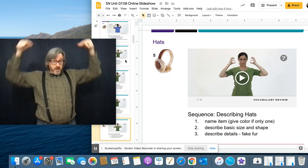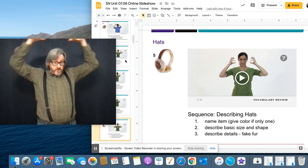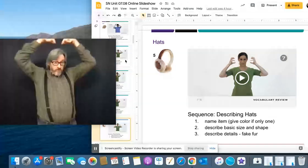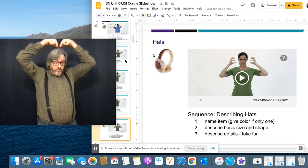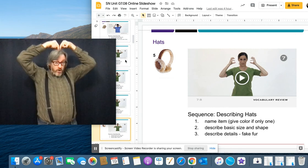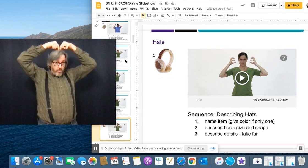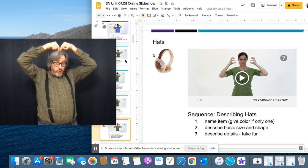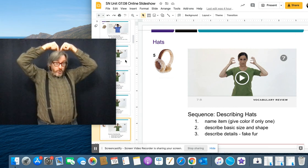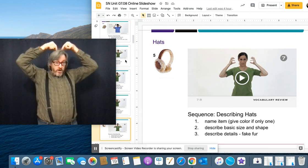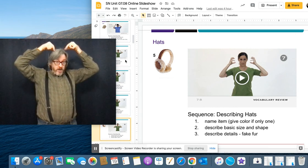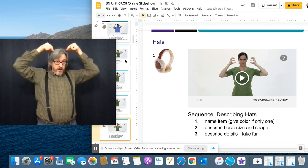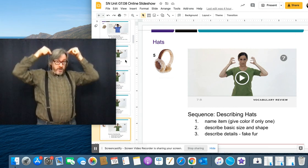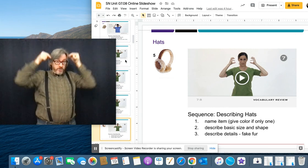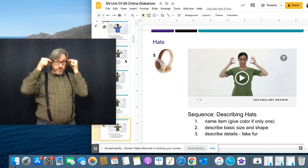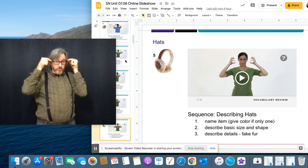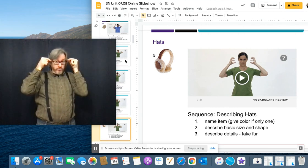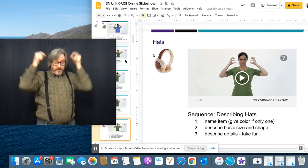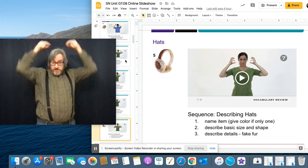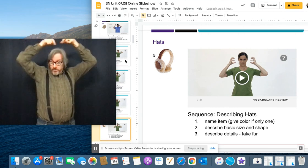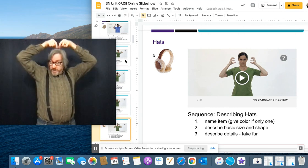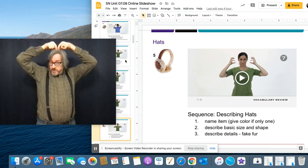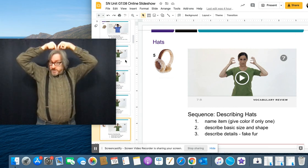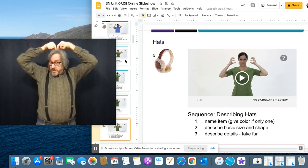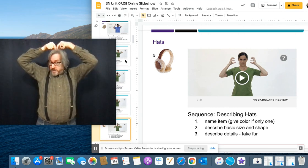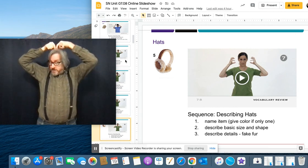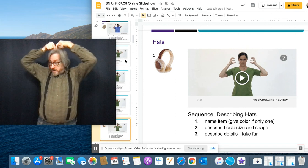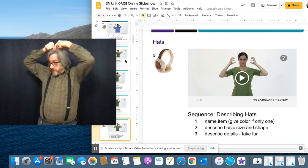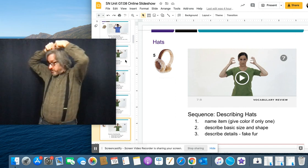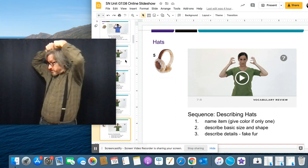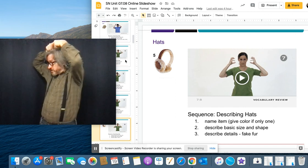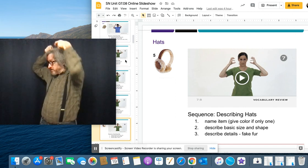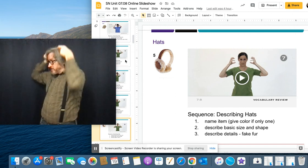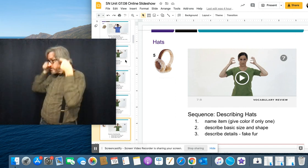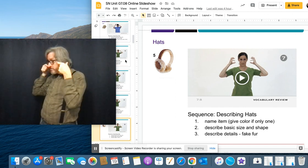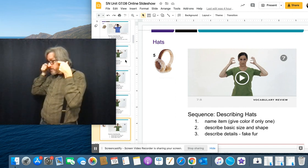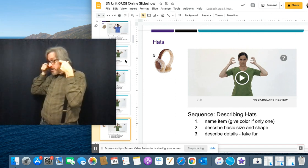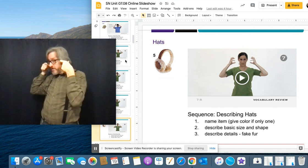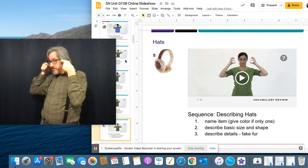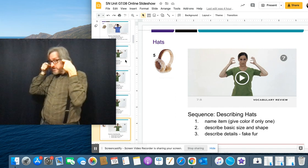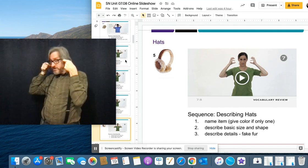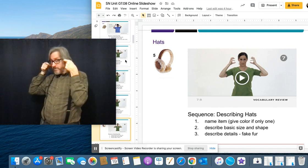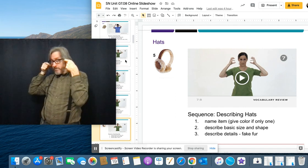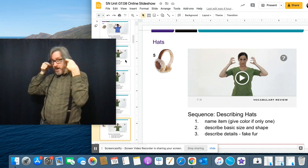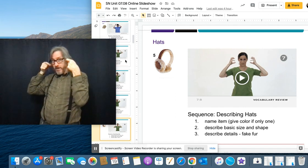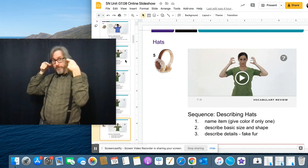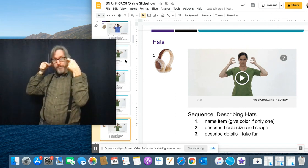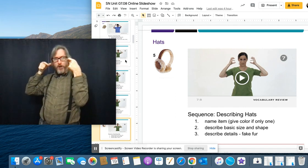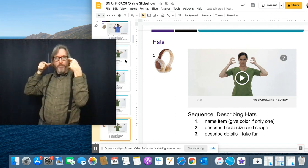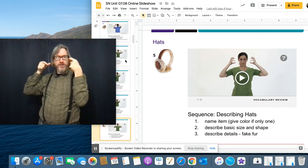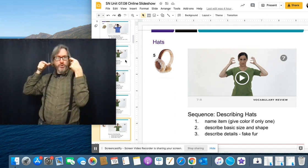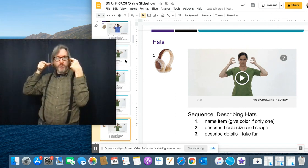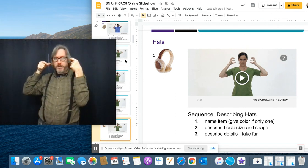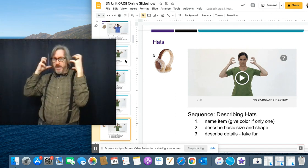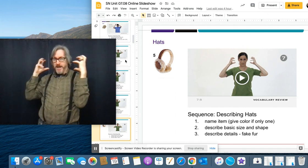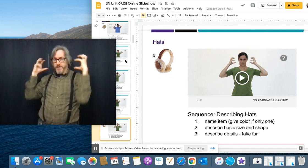earmuffs. So if you go, right? So here's the, let me turn to, there's the, um, armature and then,